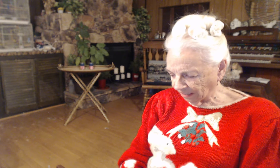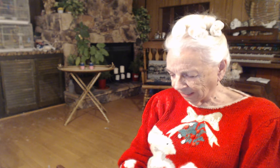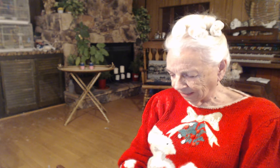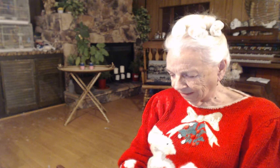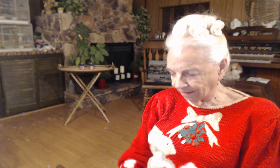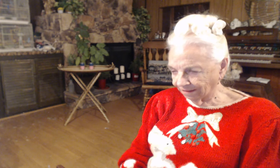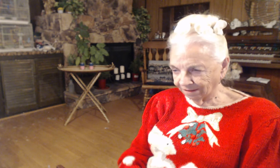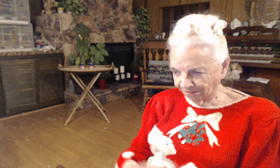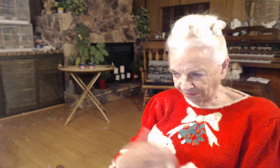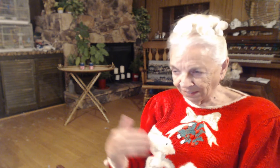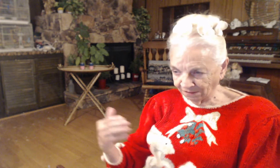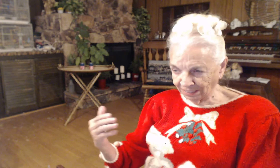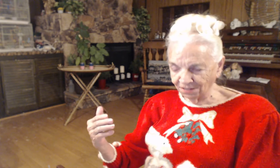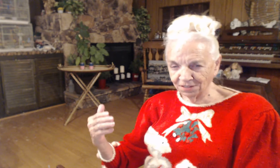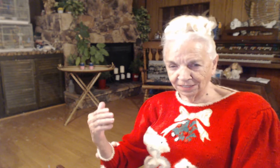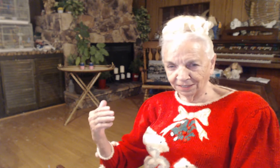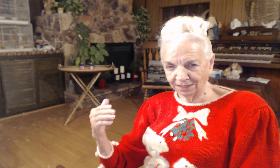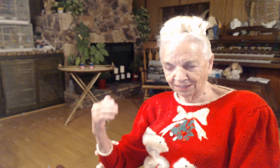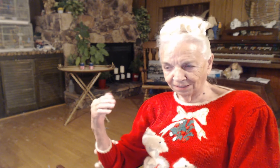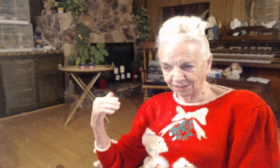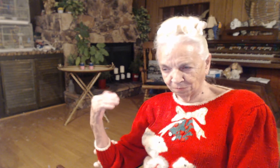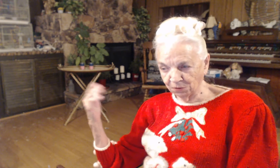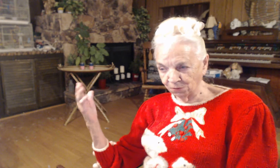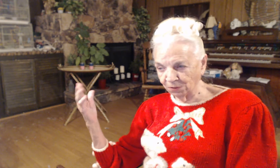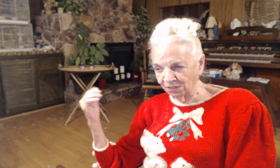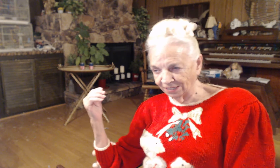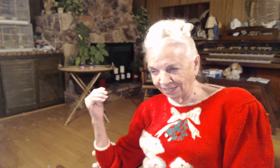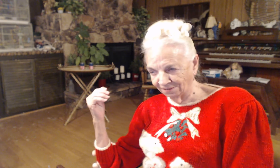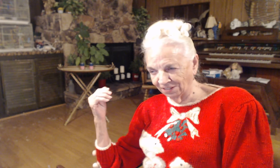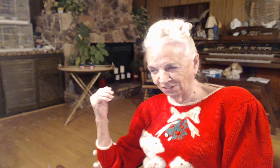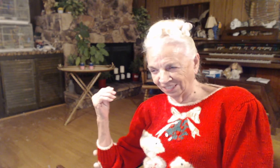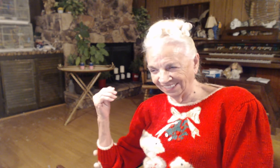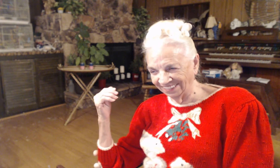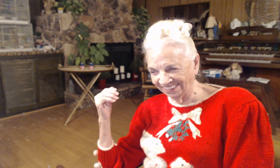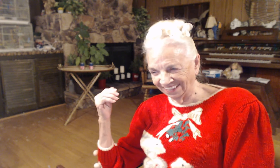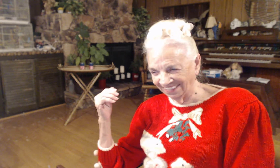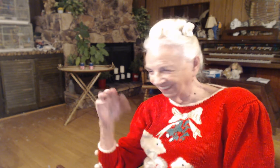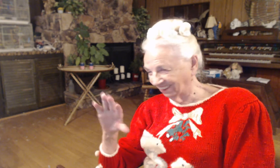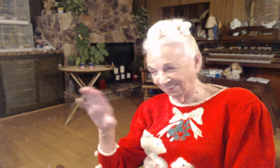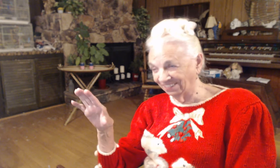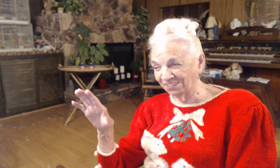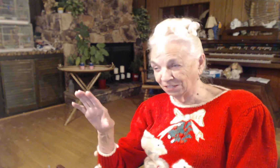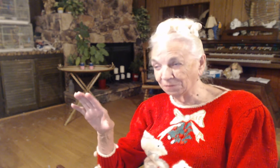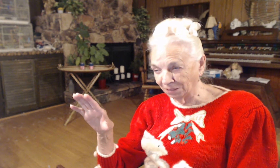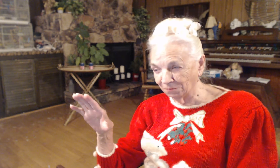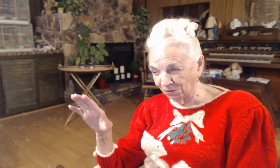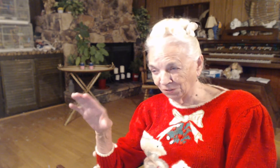The thing of it is, the person was on television, couldn't see what I was doing.